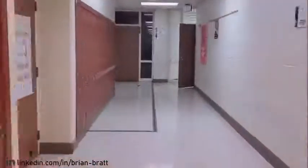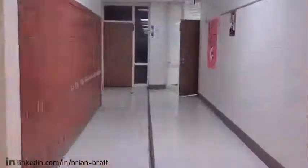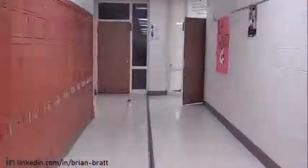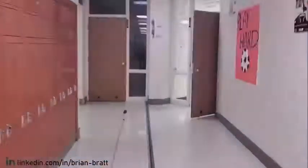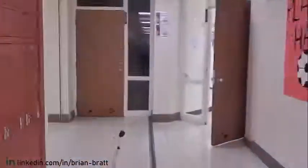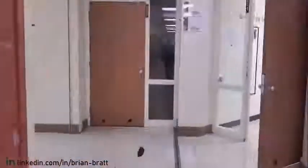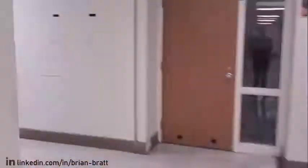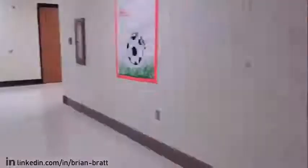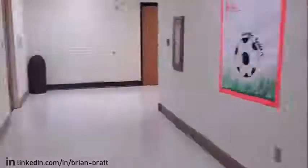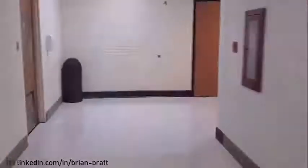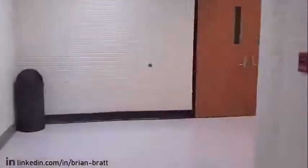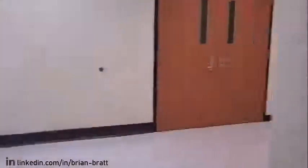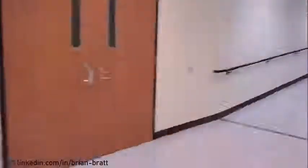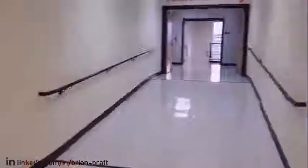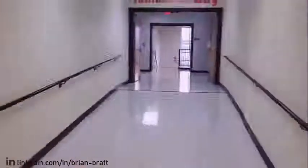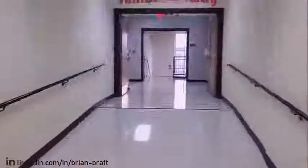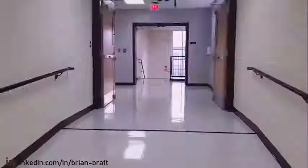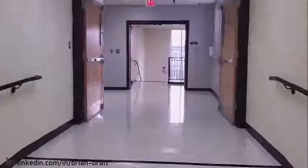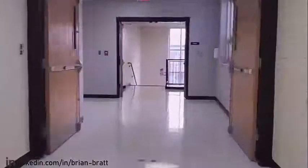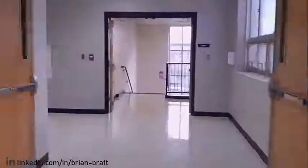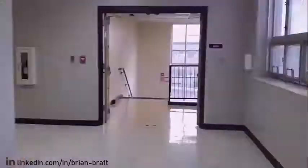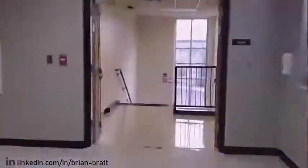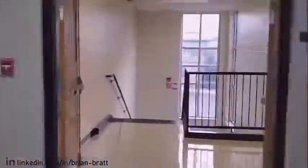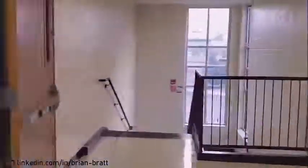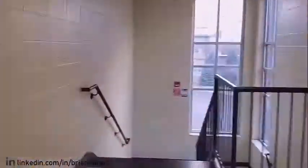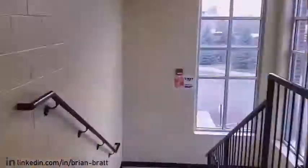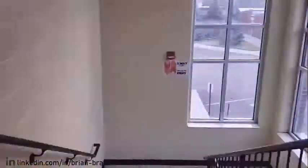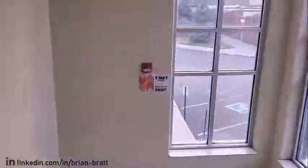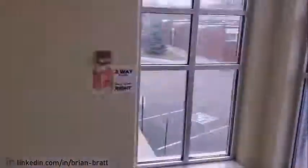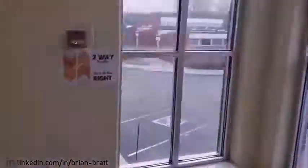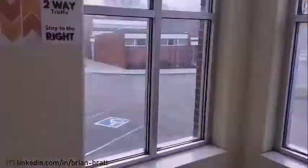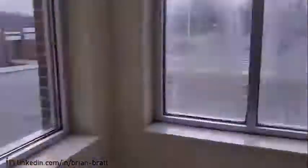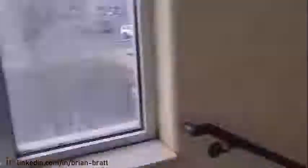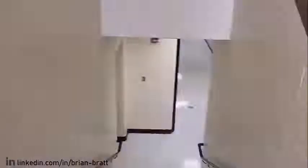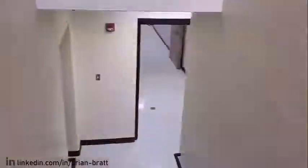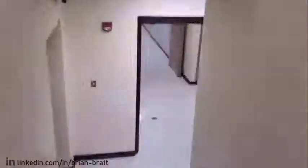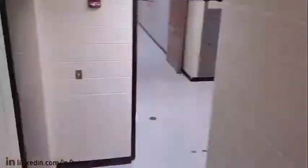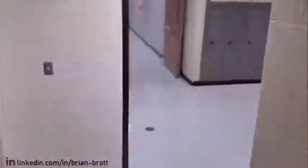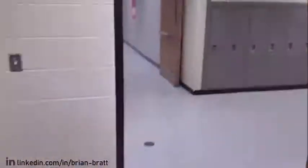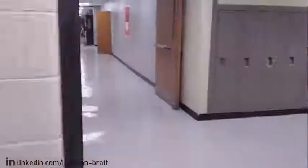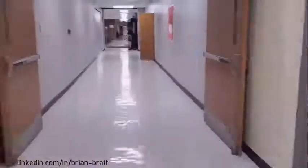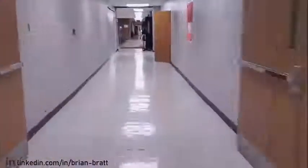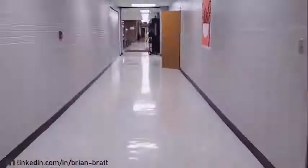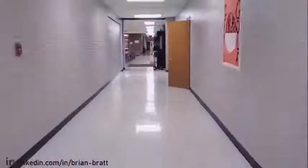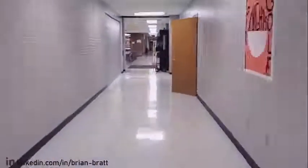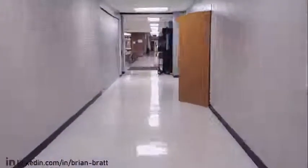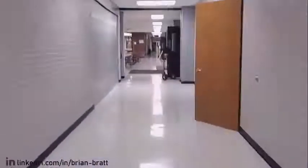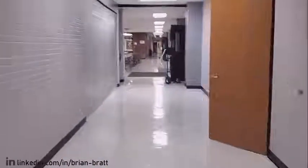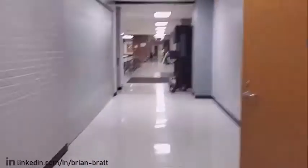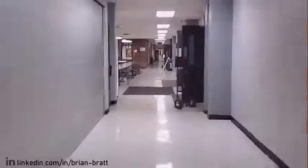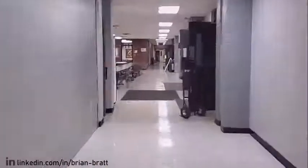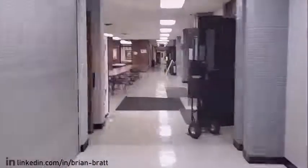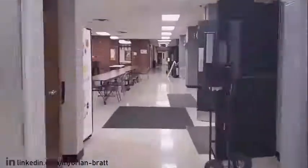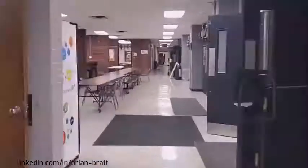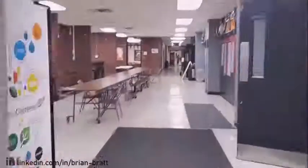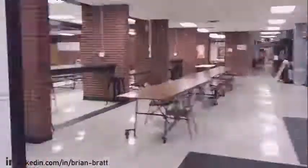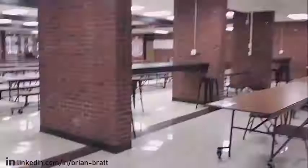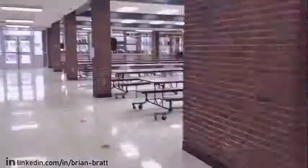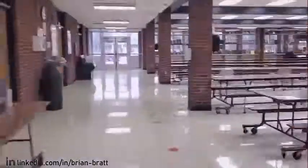Rhetoric, and Communication at Transylvania University in Lexington, In the highlights, Carrie shares how her career path